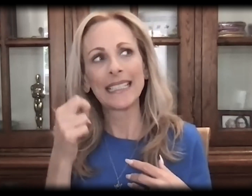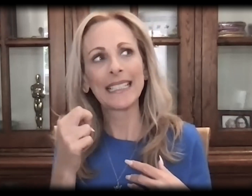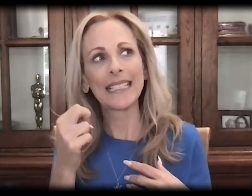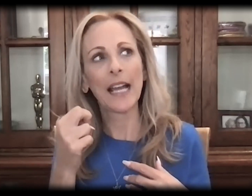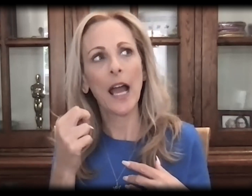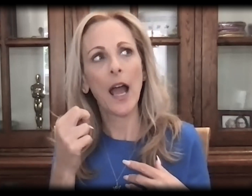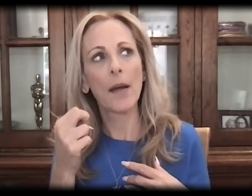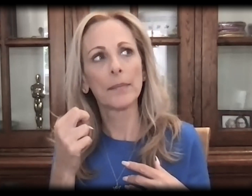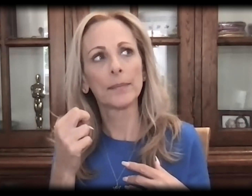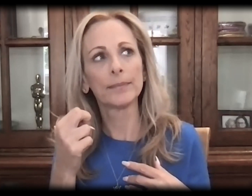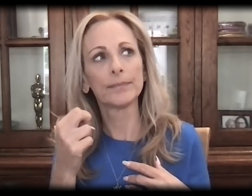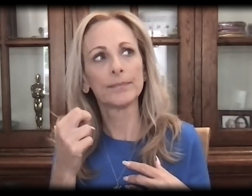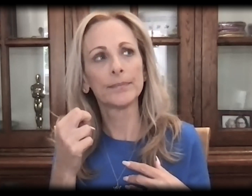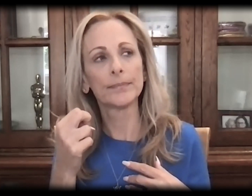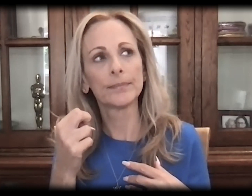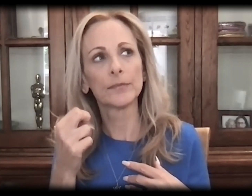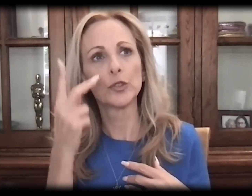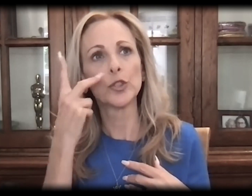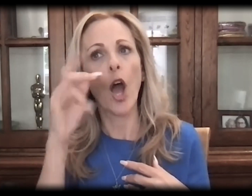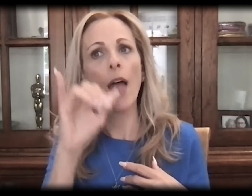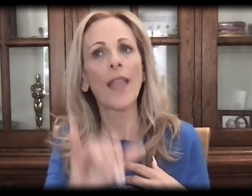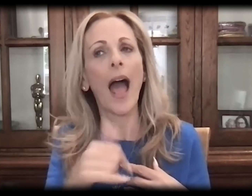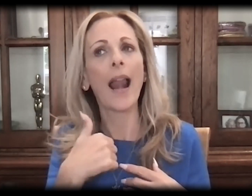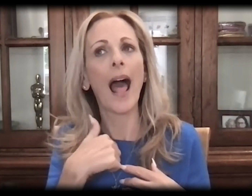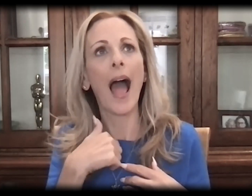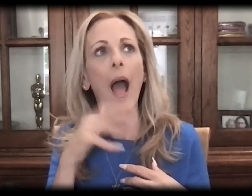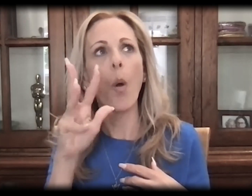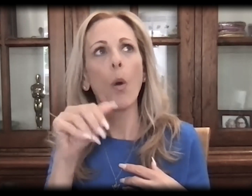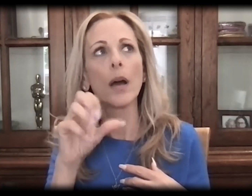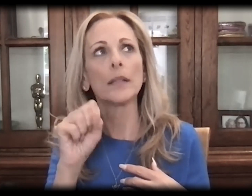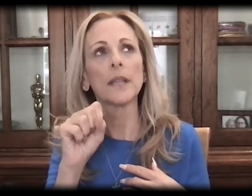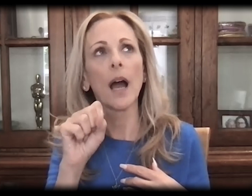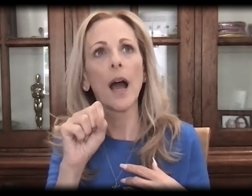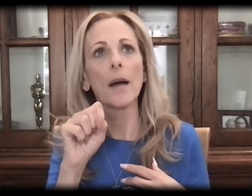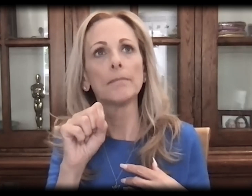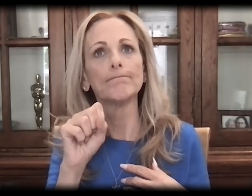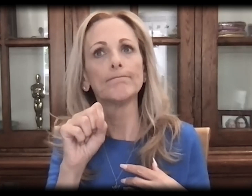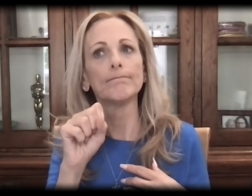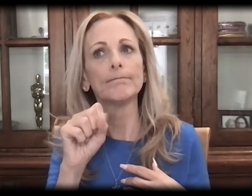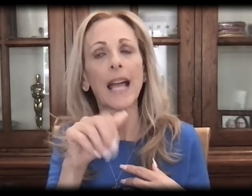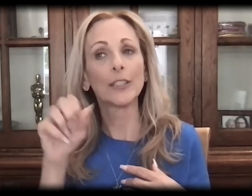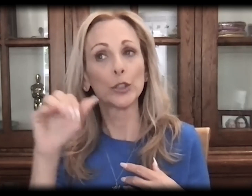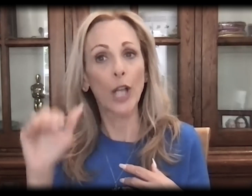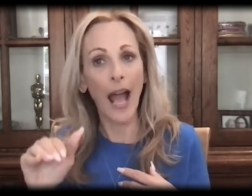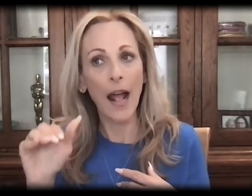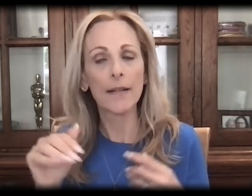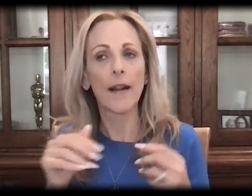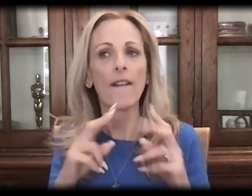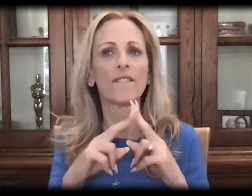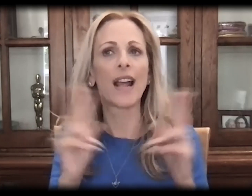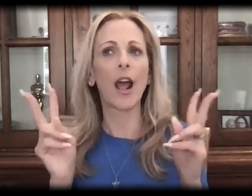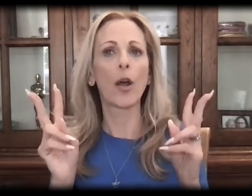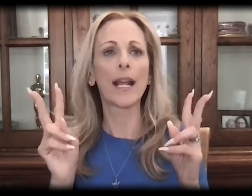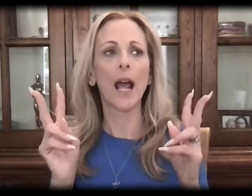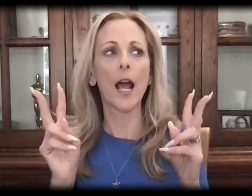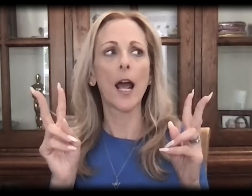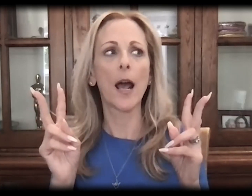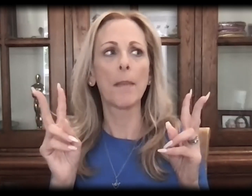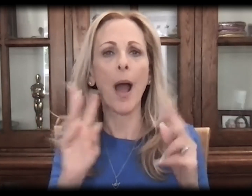guess that he saw that I was, as a child, very